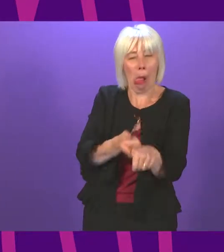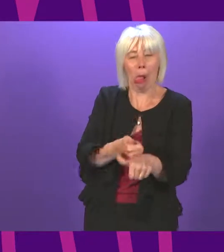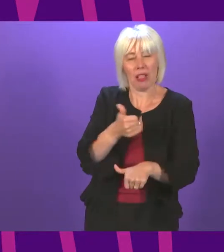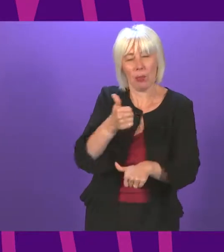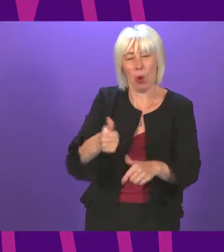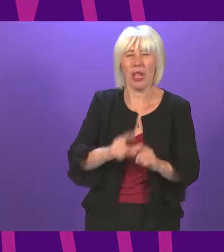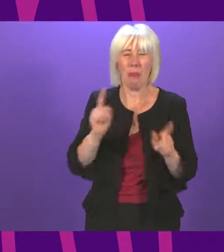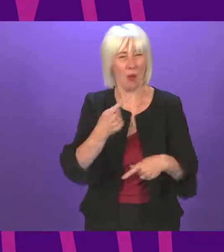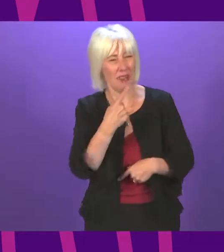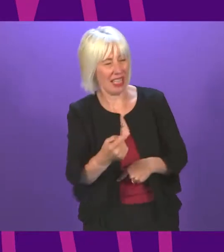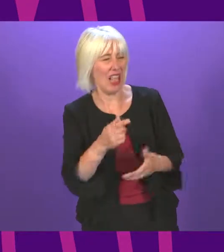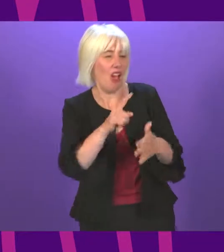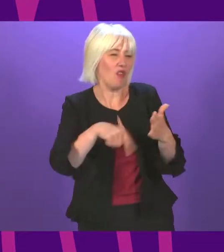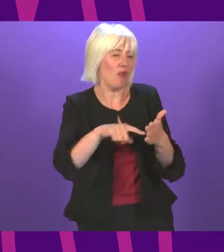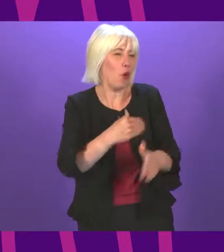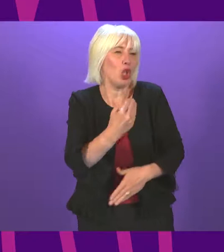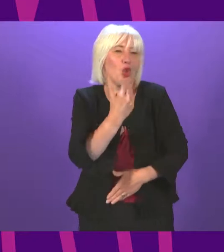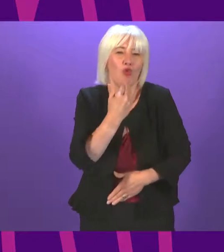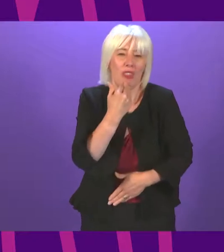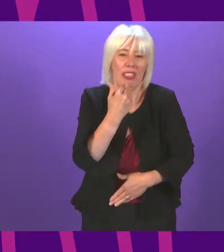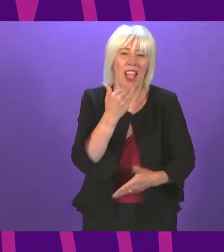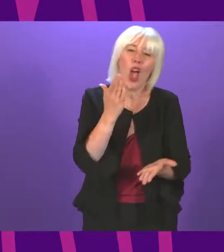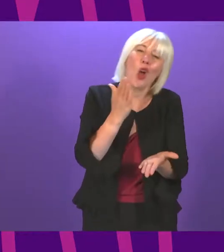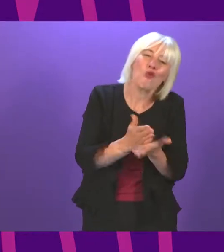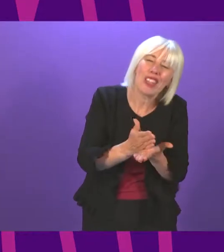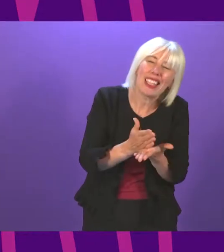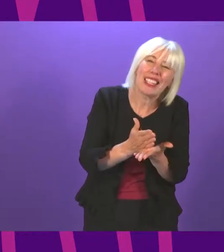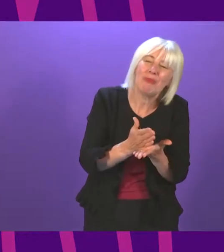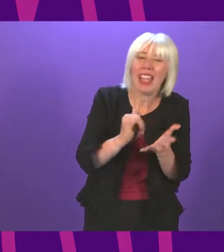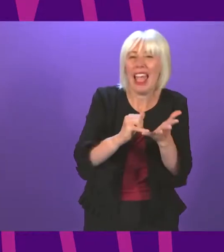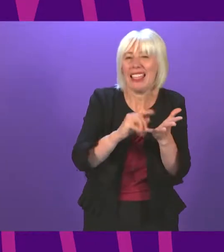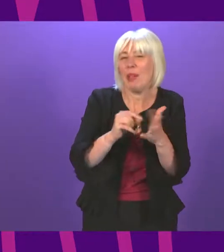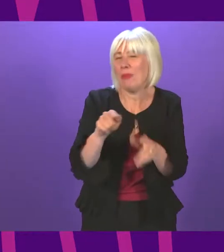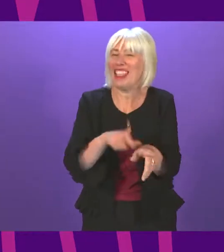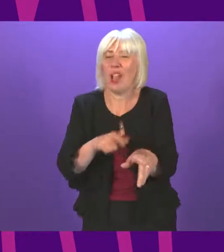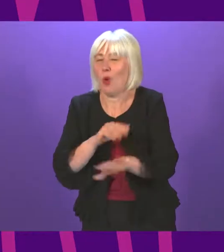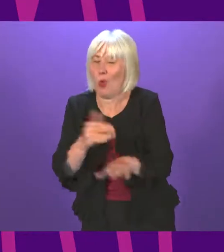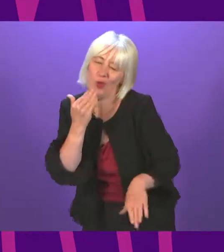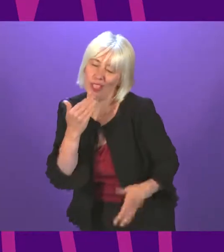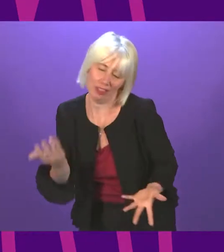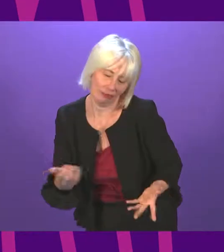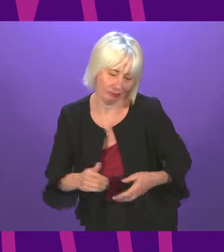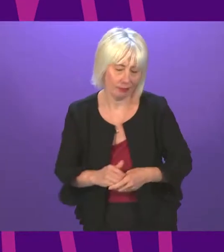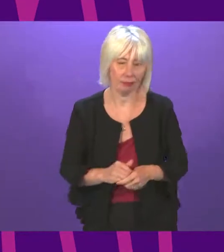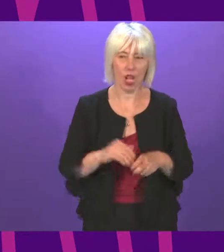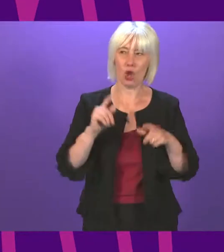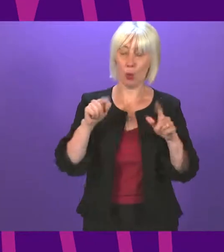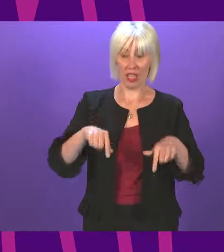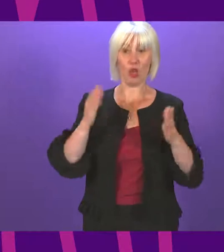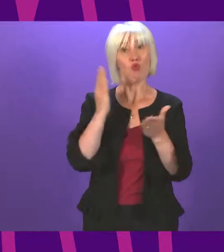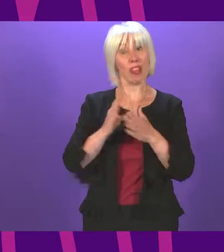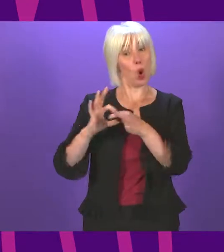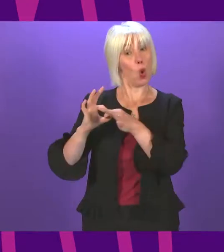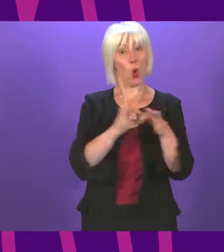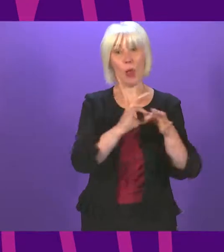time, if you vote Green, you really get SNP yellow. But instead of fronting this up for what it is, a coalition, the Greens